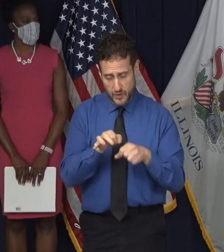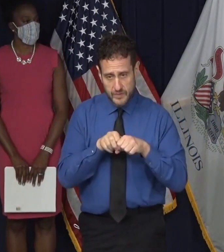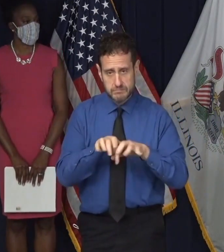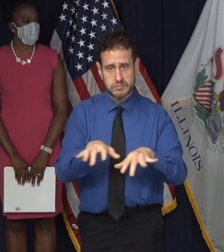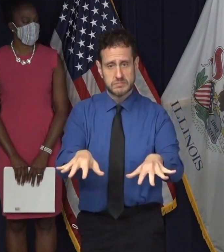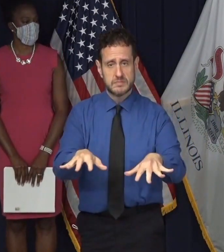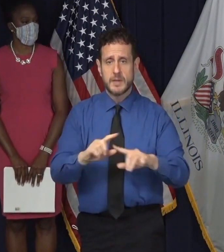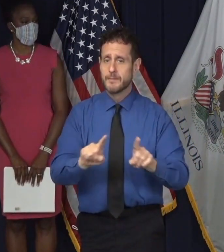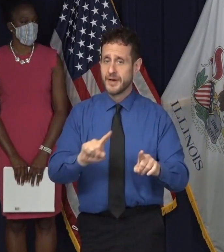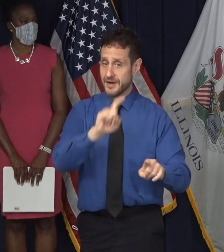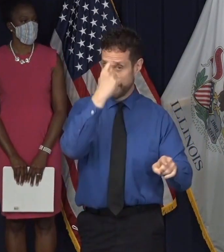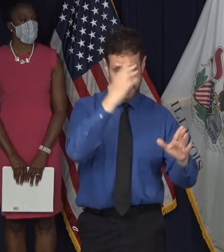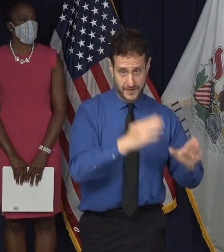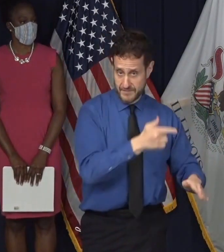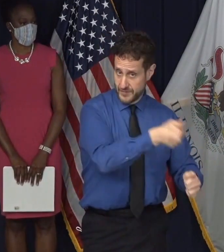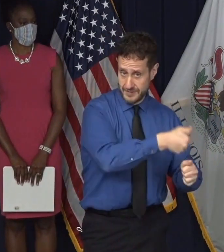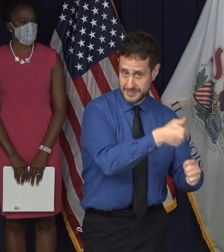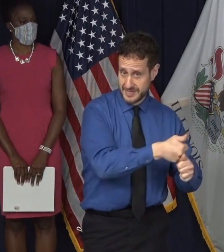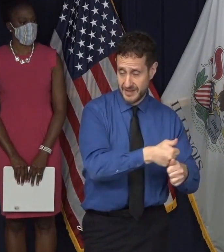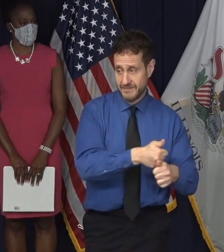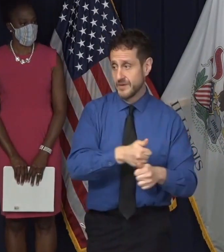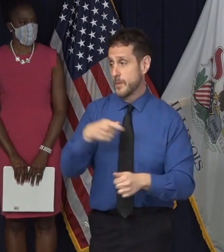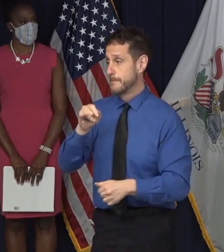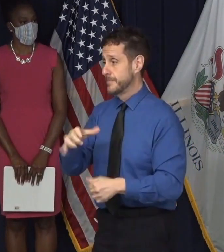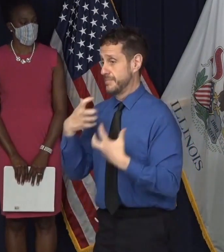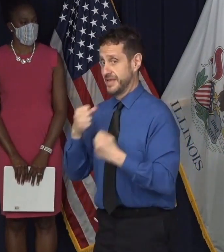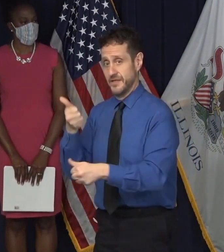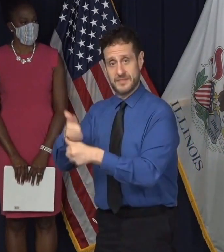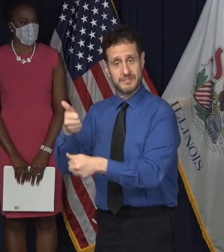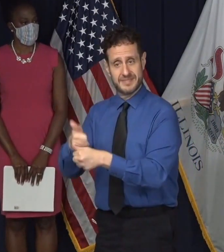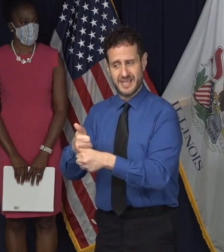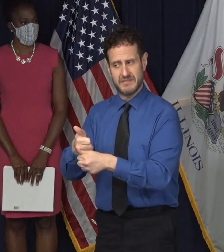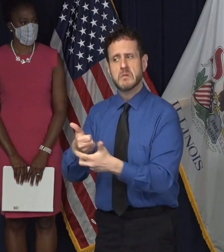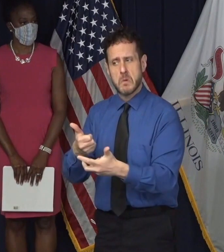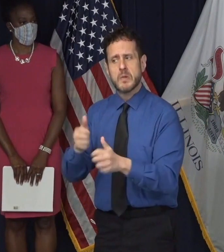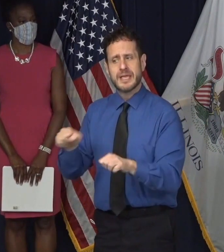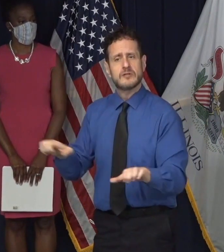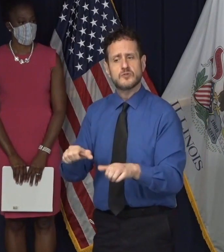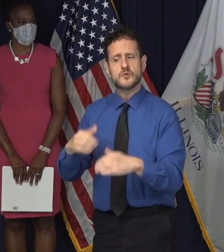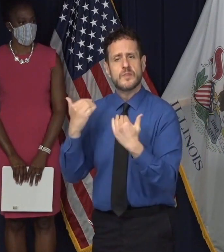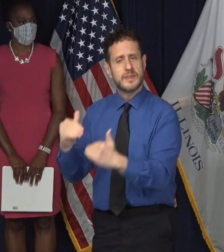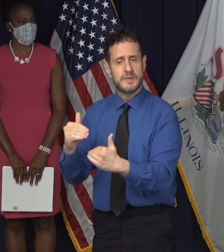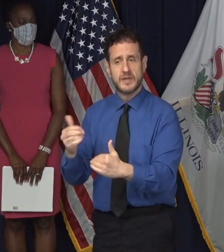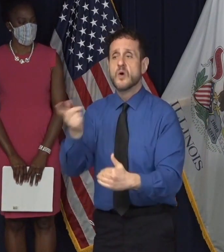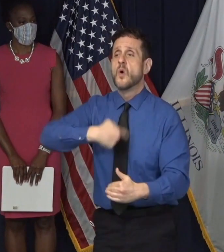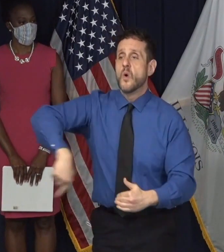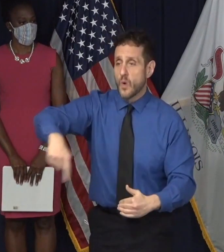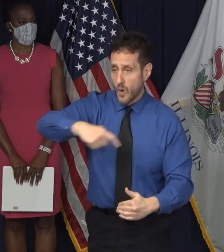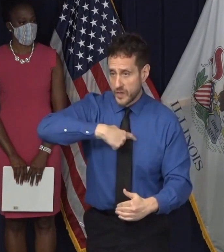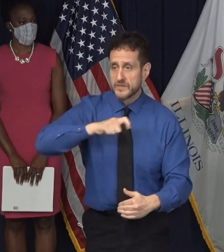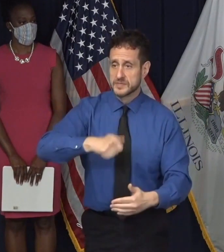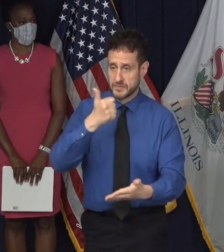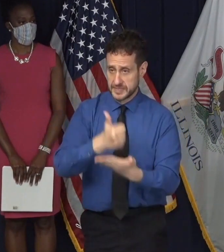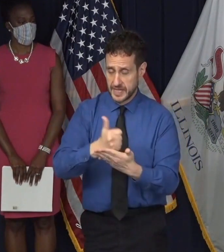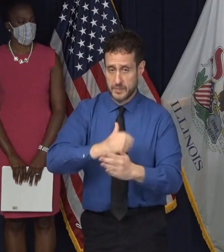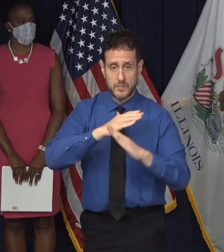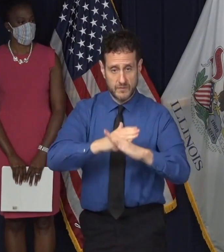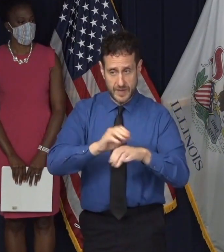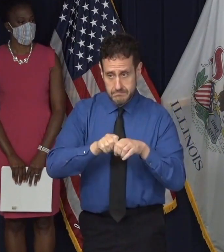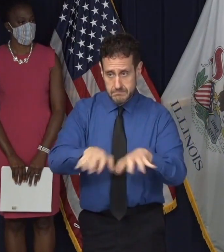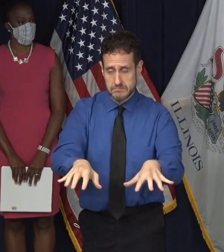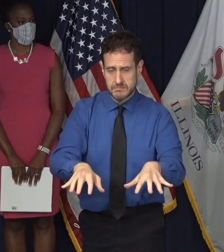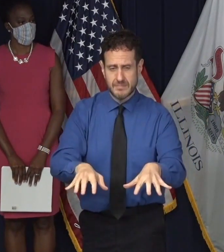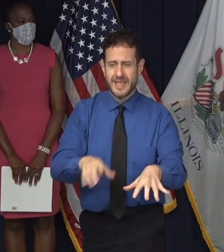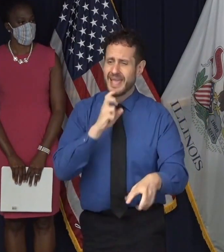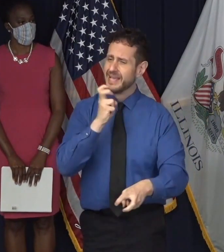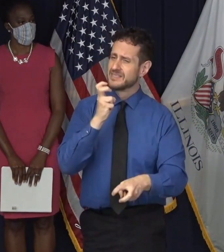officials can only do so much themselves. Each of us must play a part in prevention. With prevention it's hard sometimes